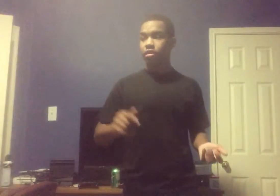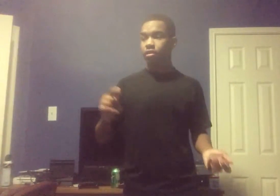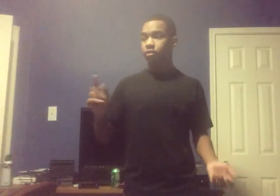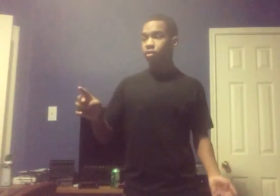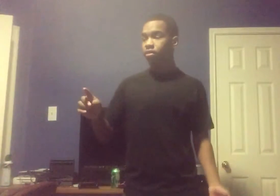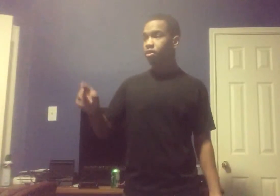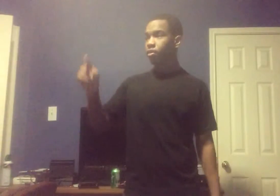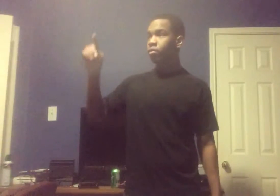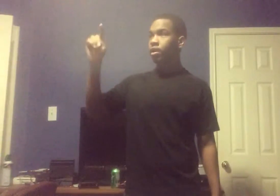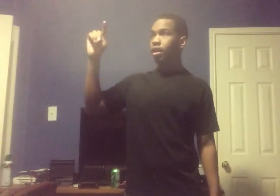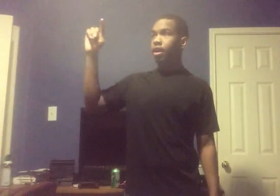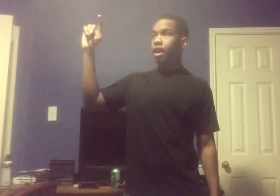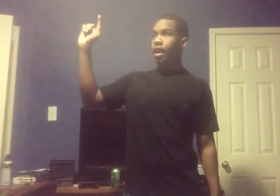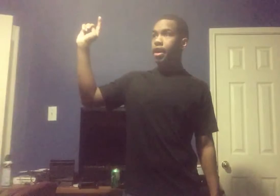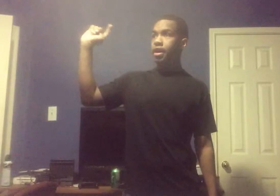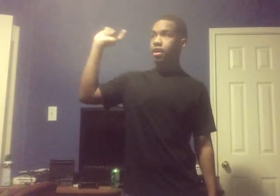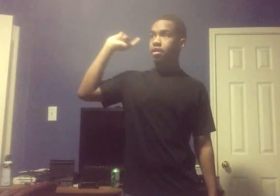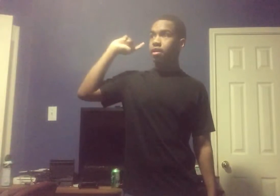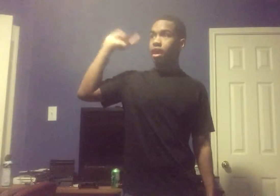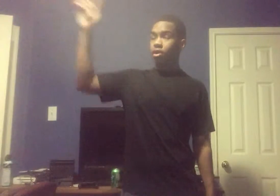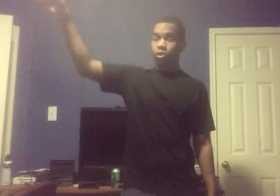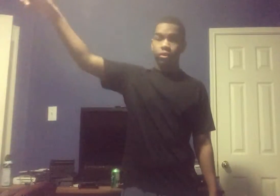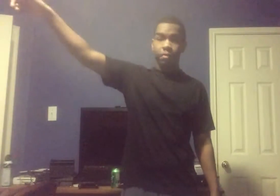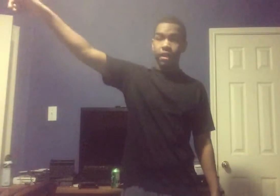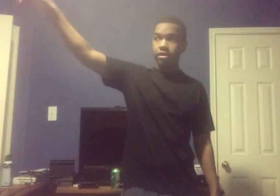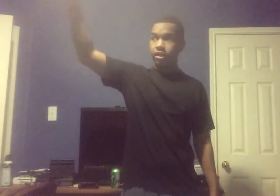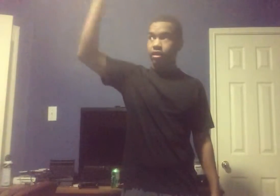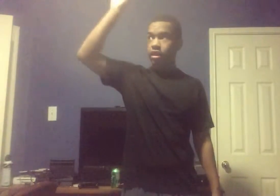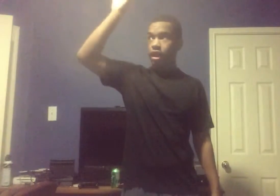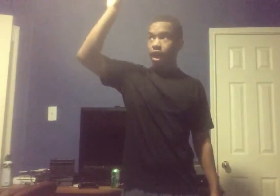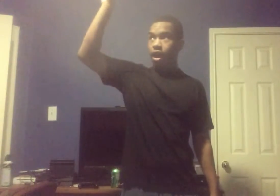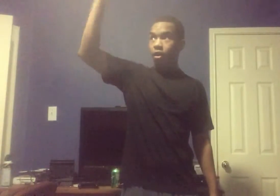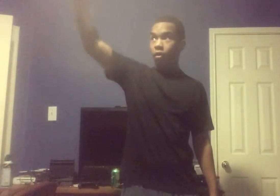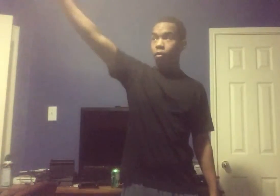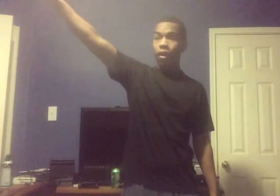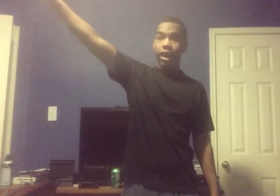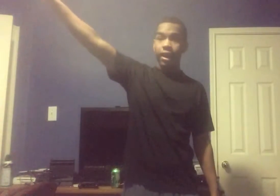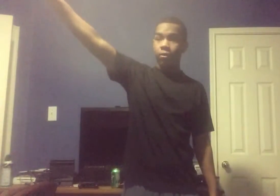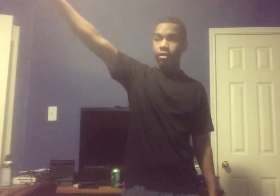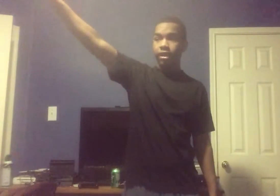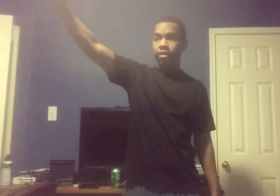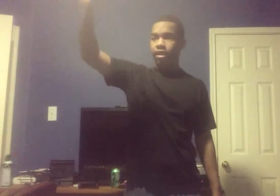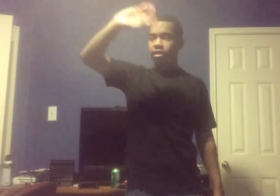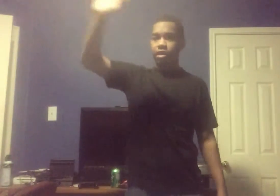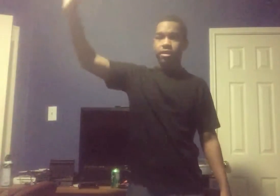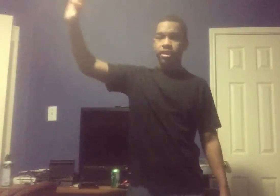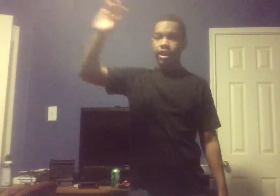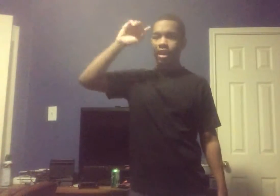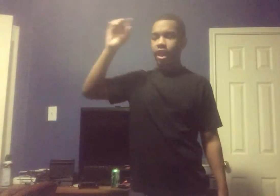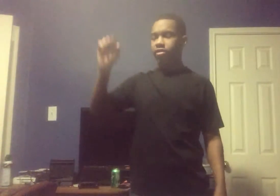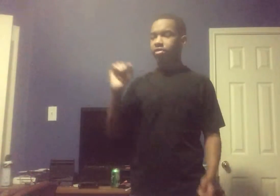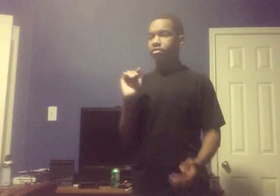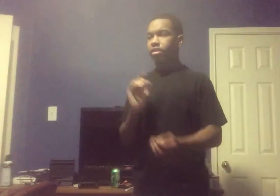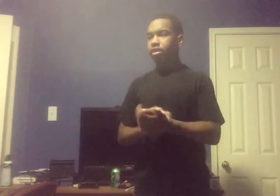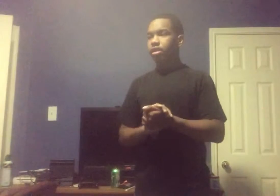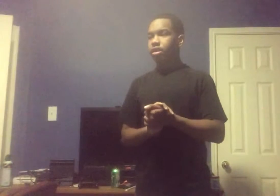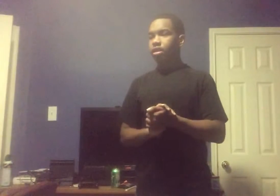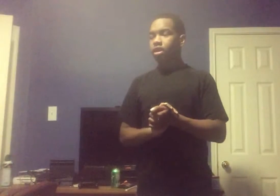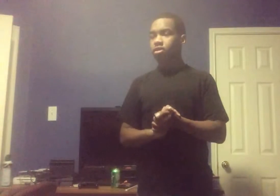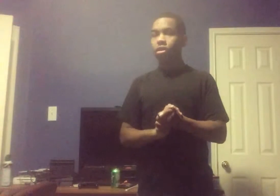of the 4th cube And a huge mansion Way over there Like on the other side of the island So